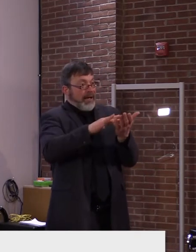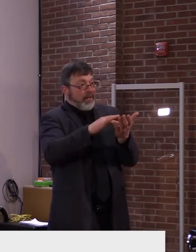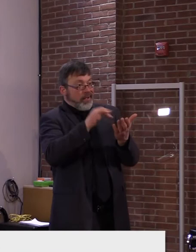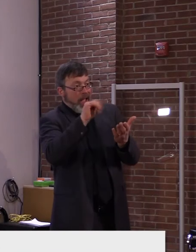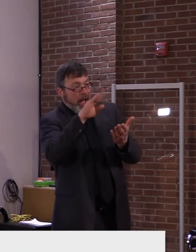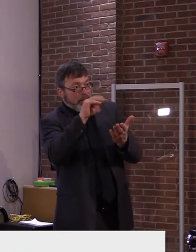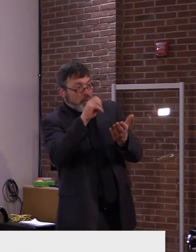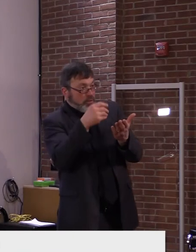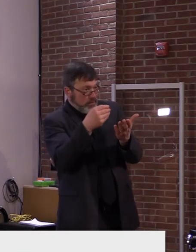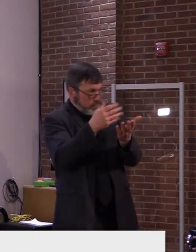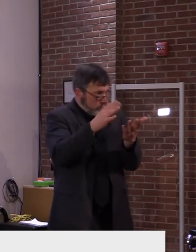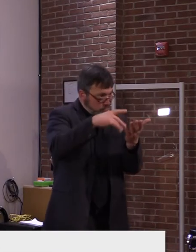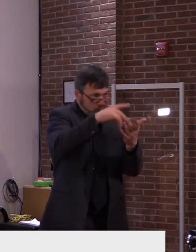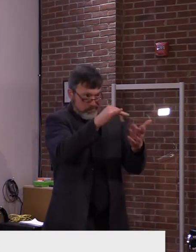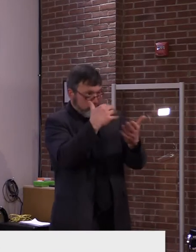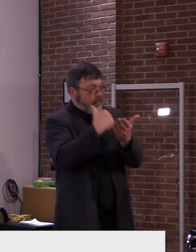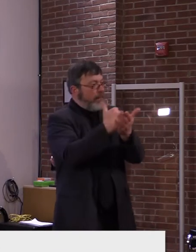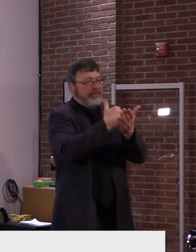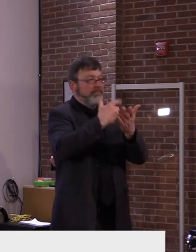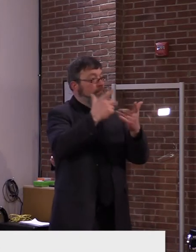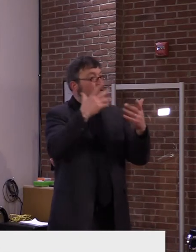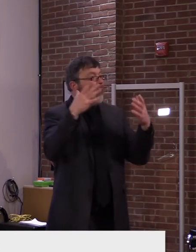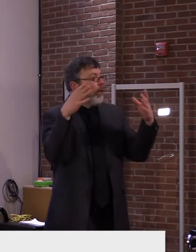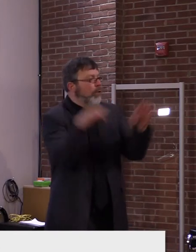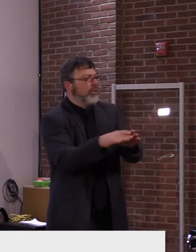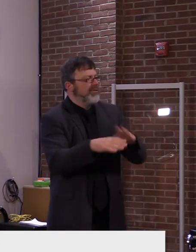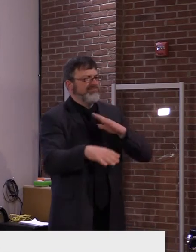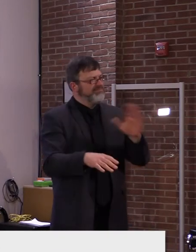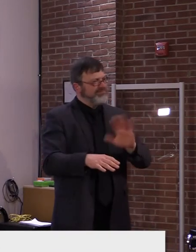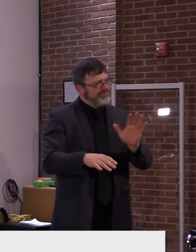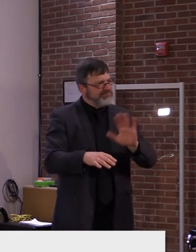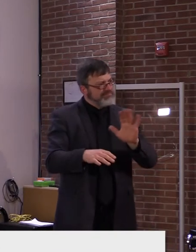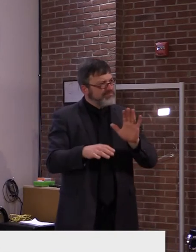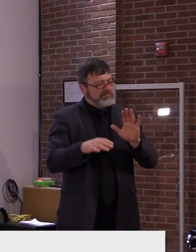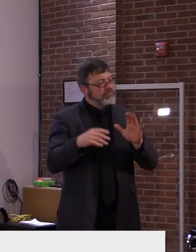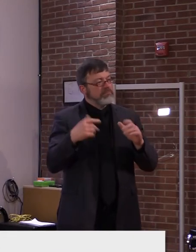And in fact, we're able to go to the hubs in a more, uh,